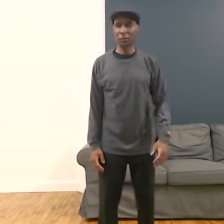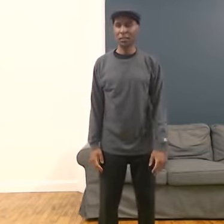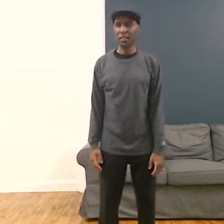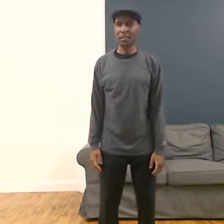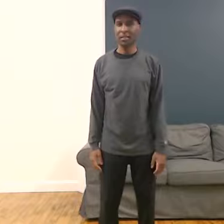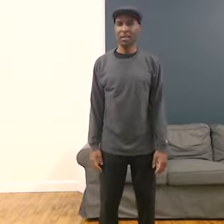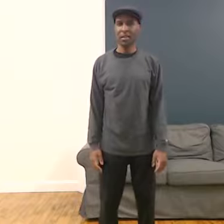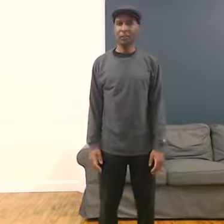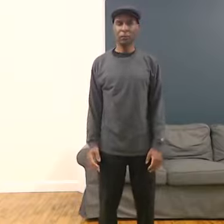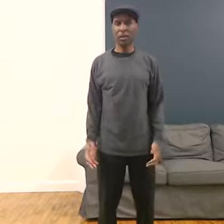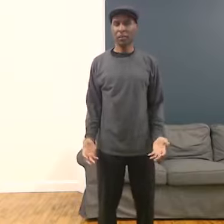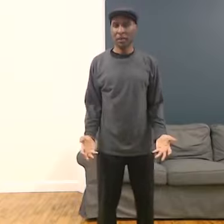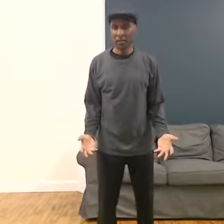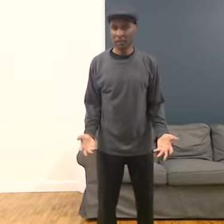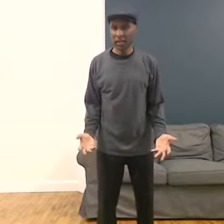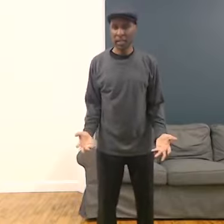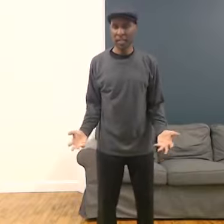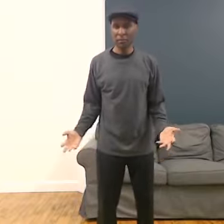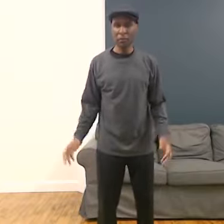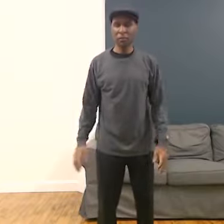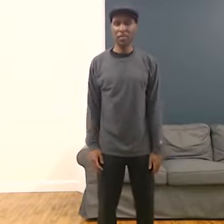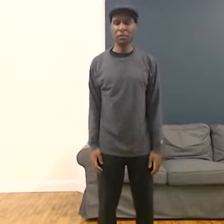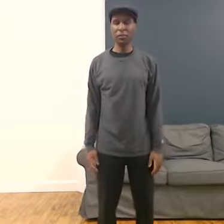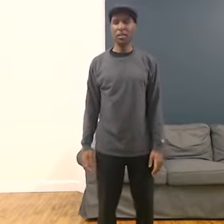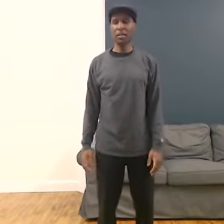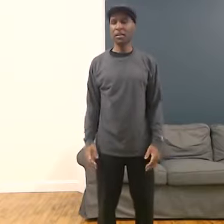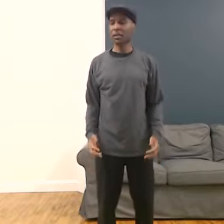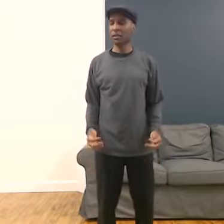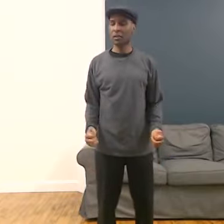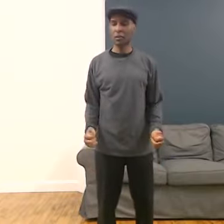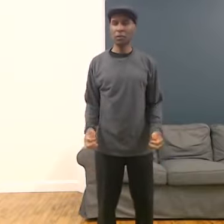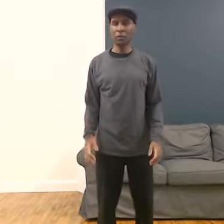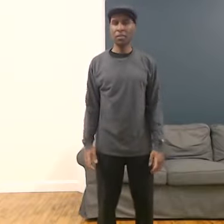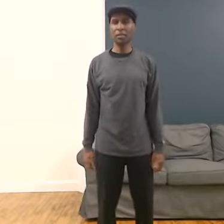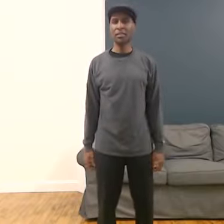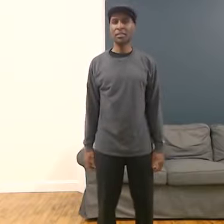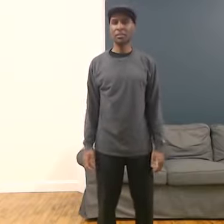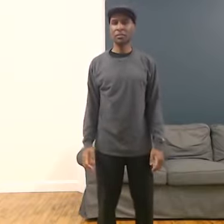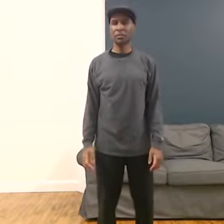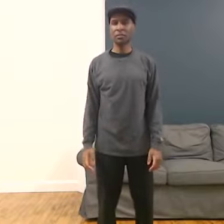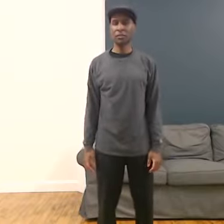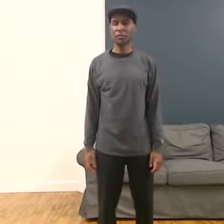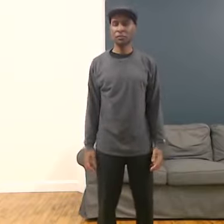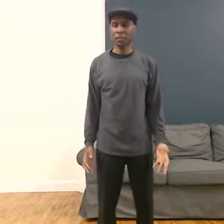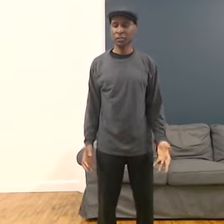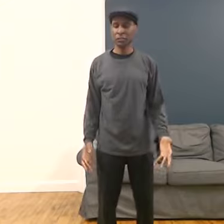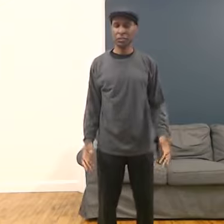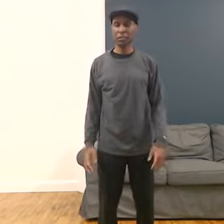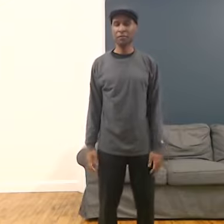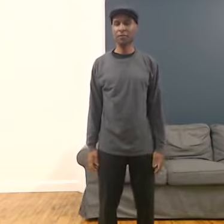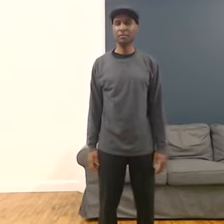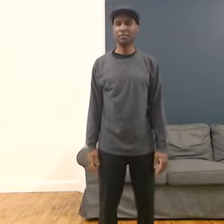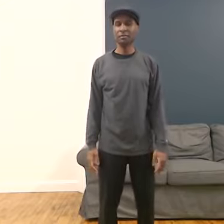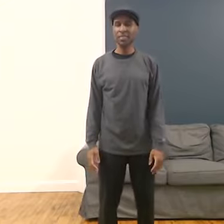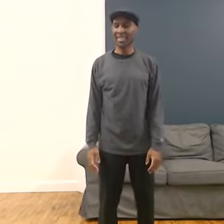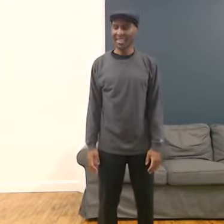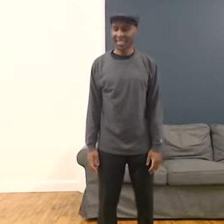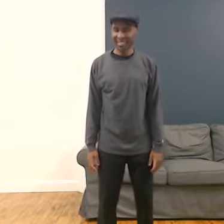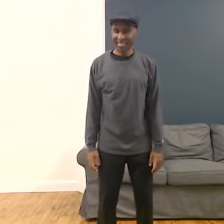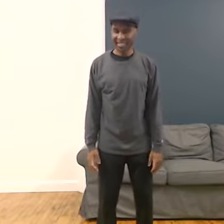for it. If you want to modify any movements I'm doing, go for it. Listen to yourself. Trust yourself. And take